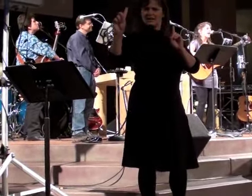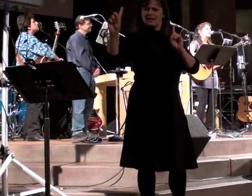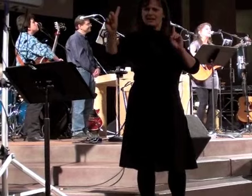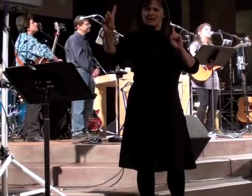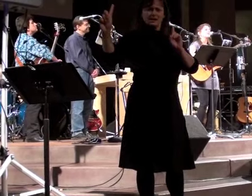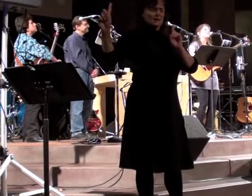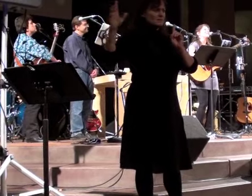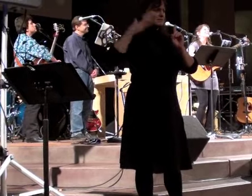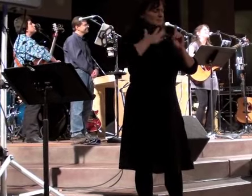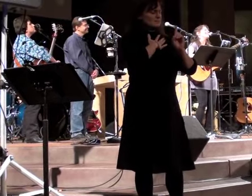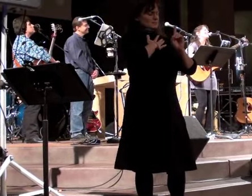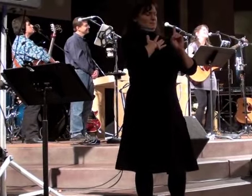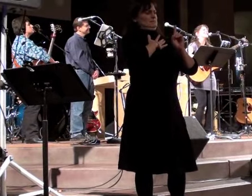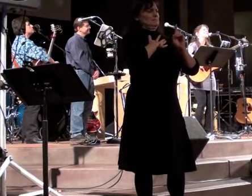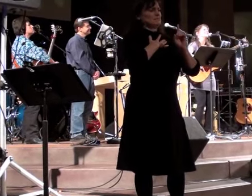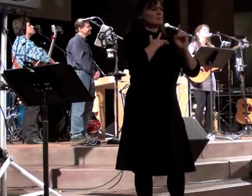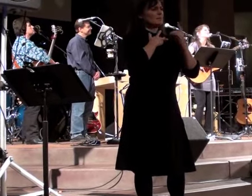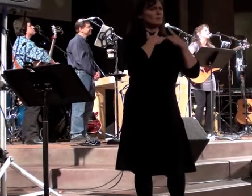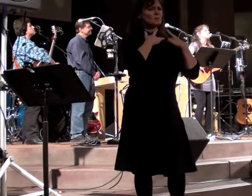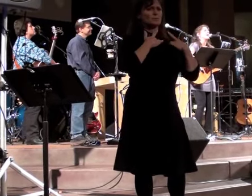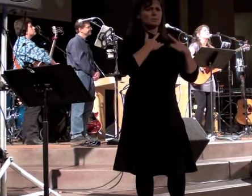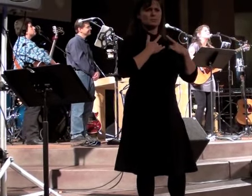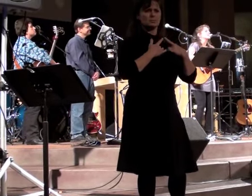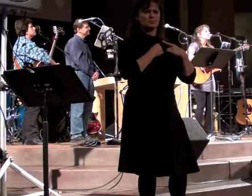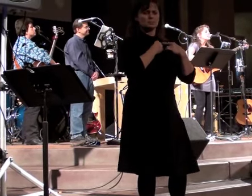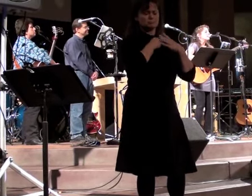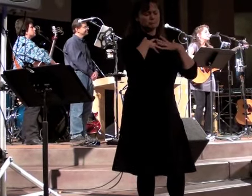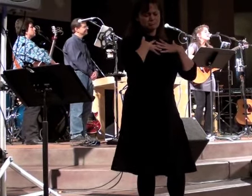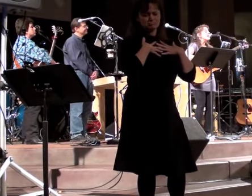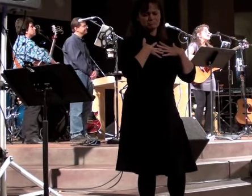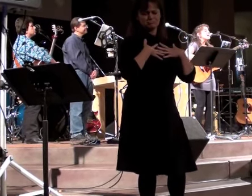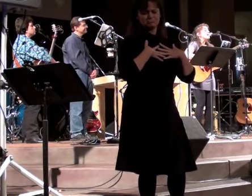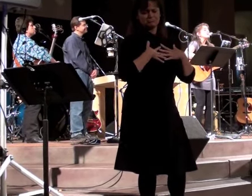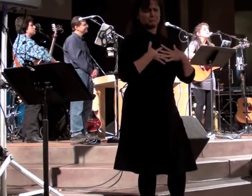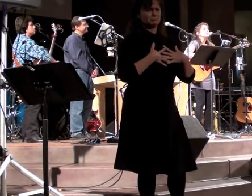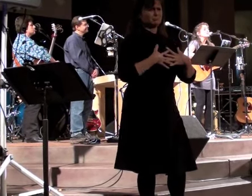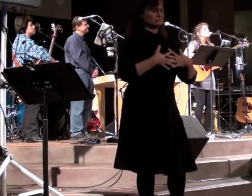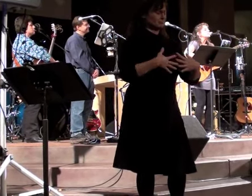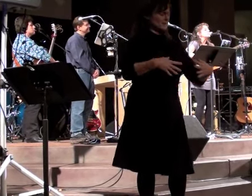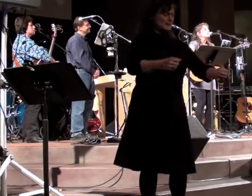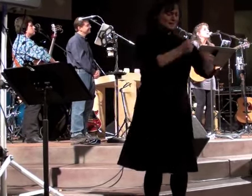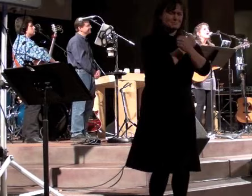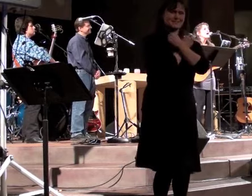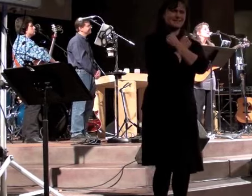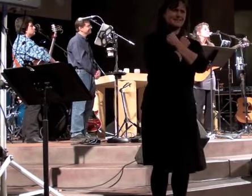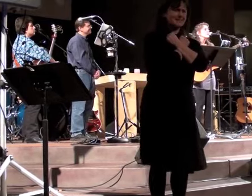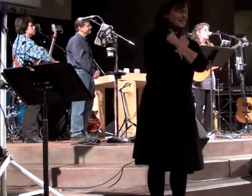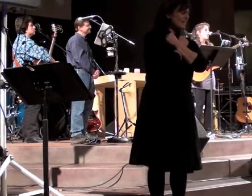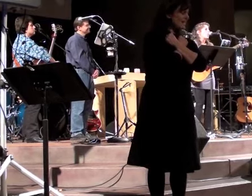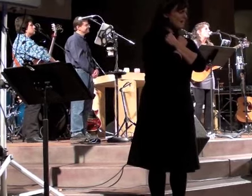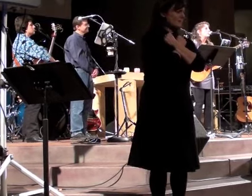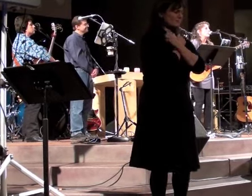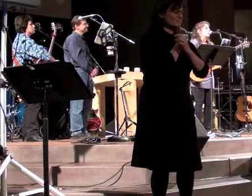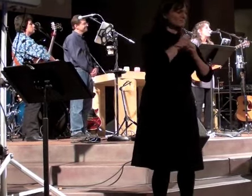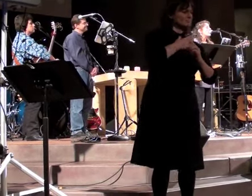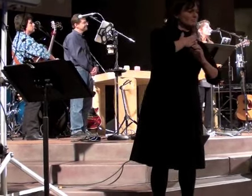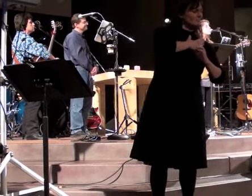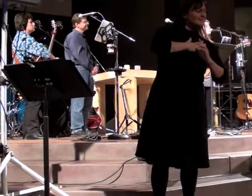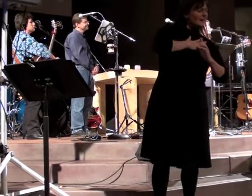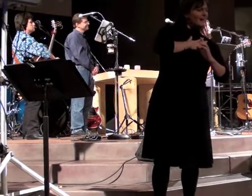taken still. So that's love's illusions I recall.